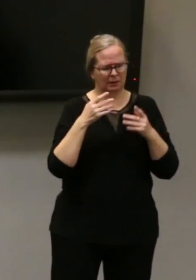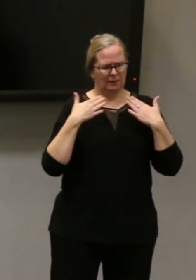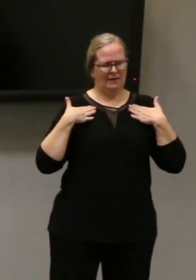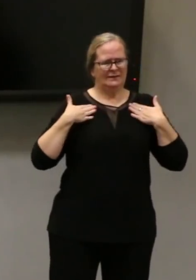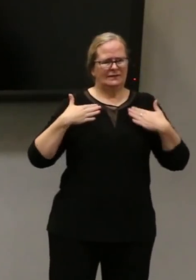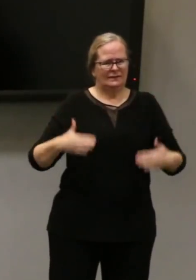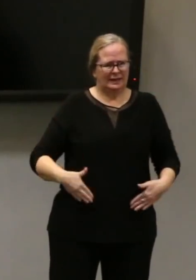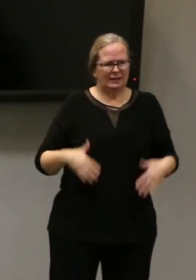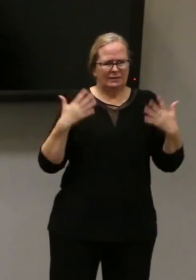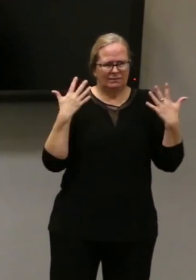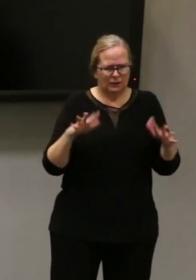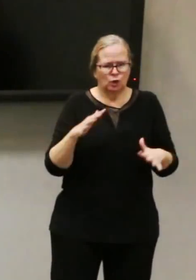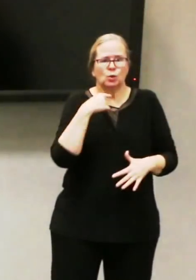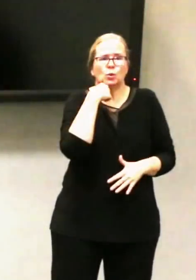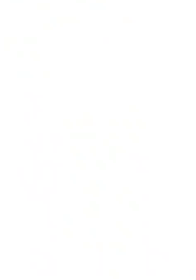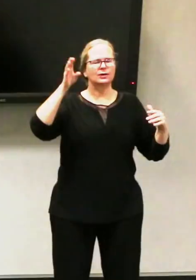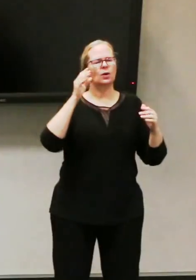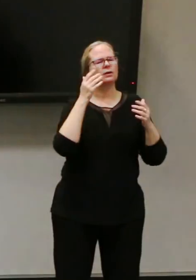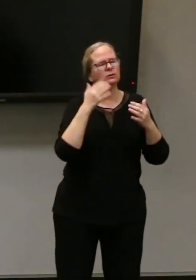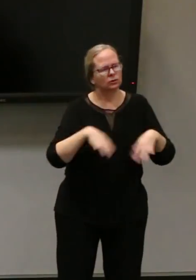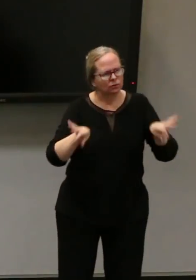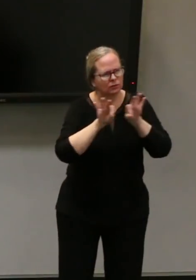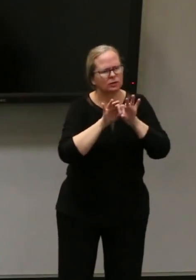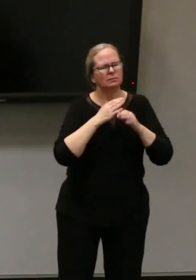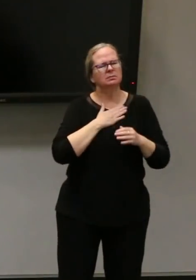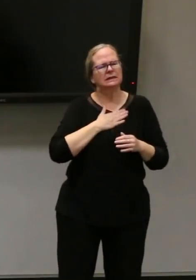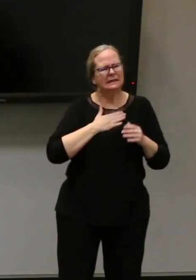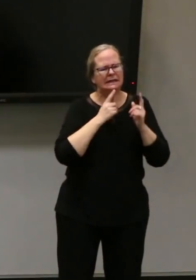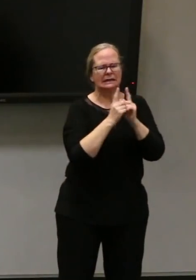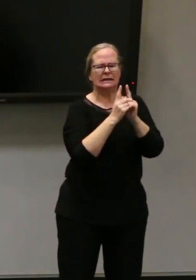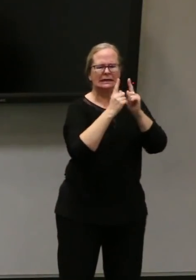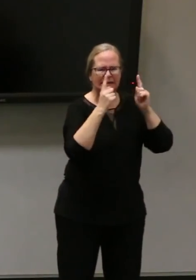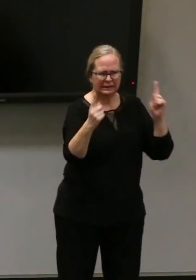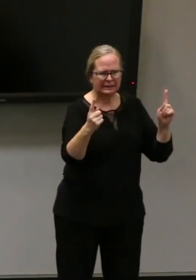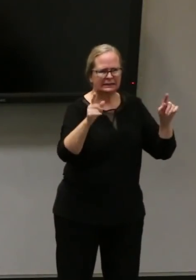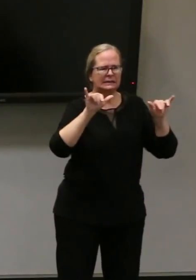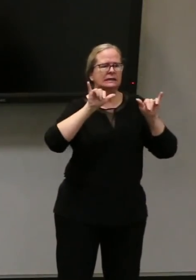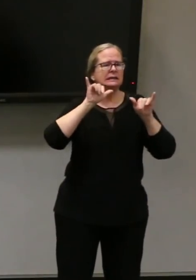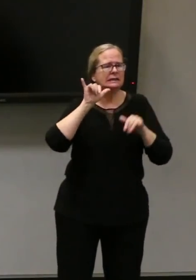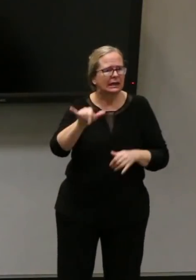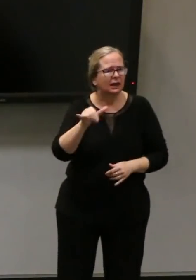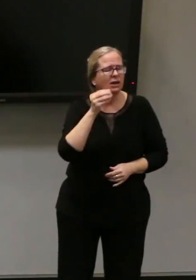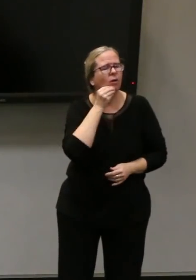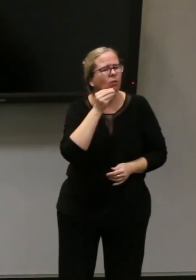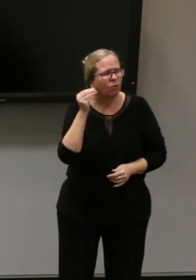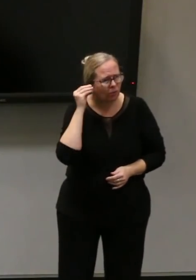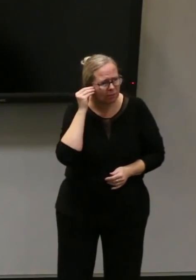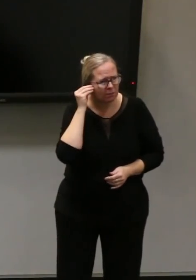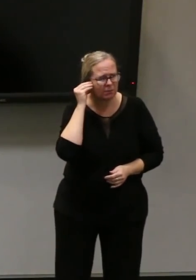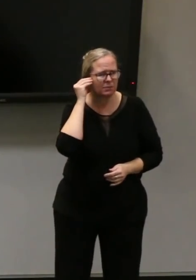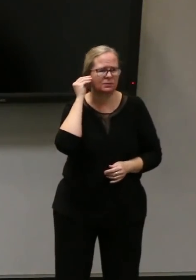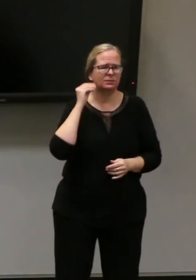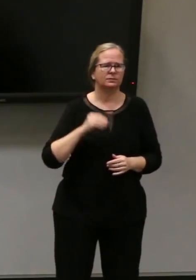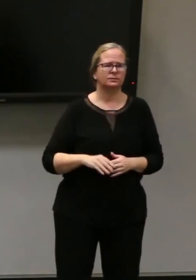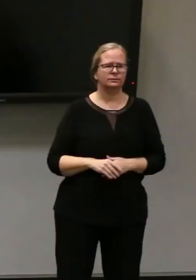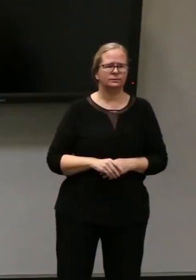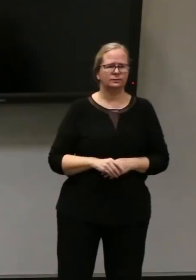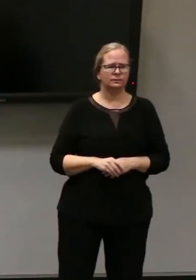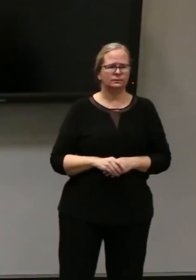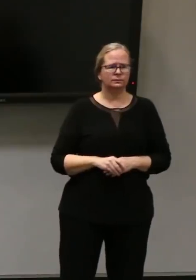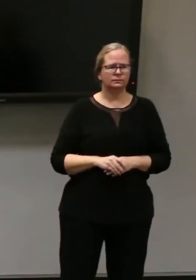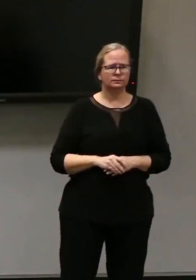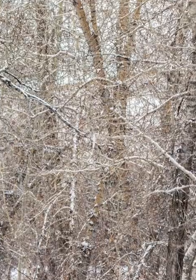should have to point their fingers at you. With the beautiful weather outside I know people are feeling cooped up so what's appropriate?